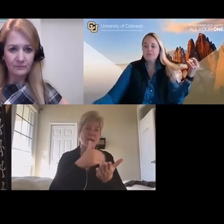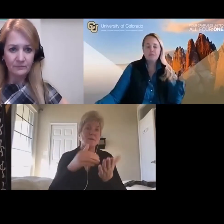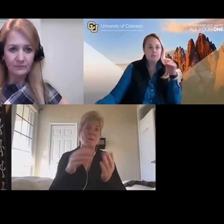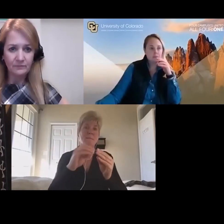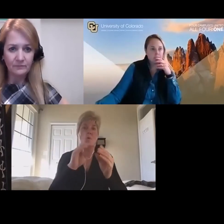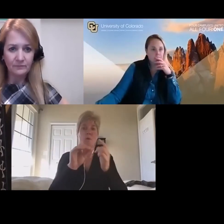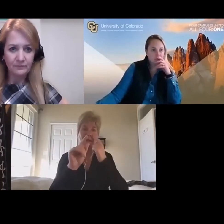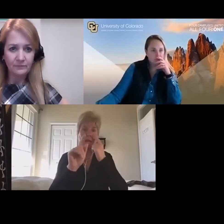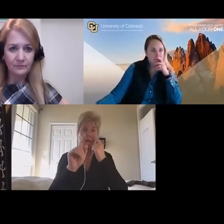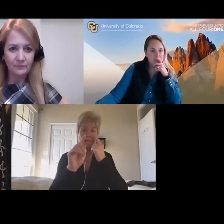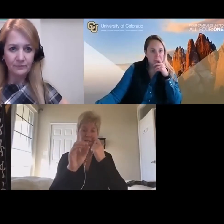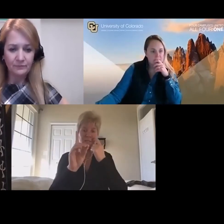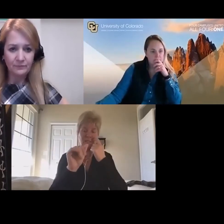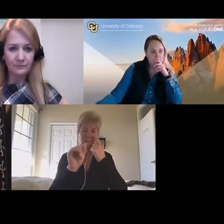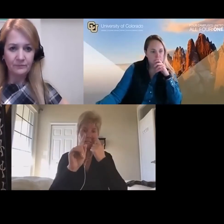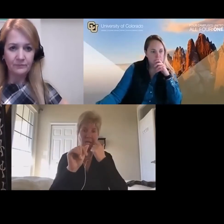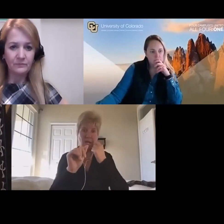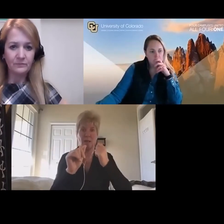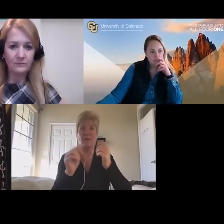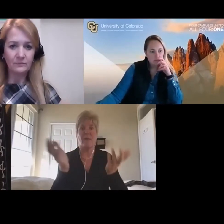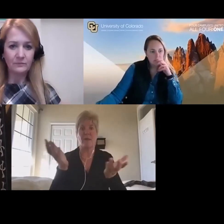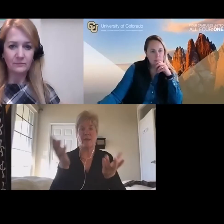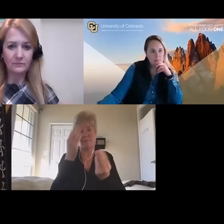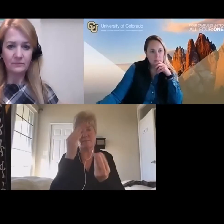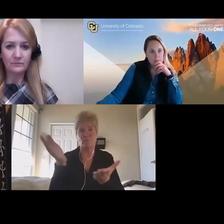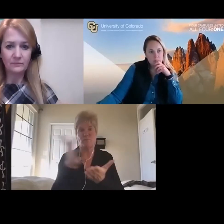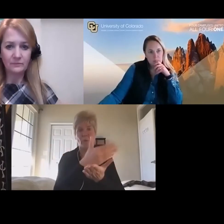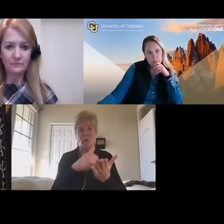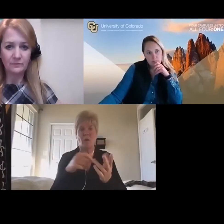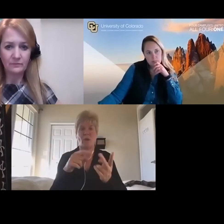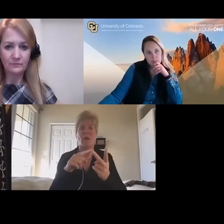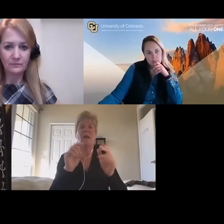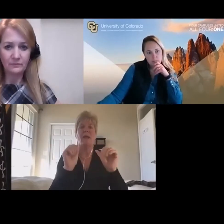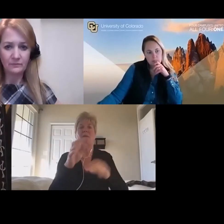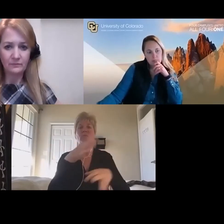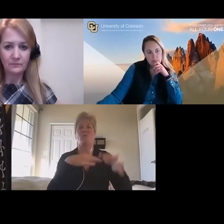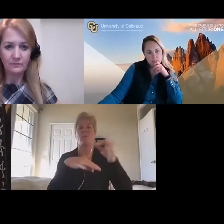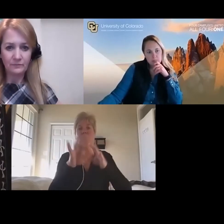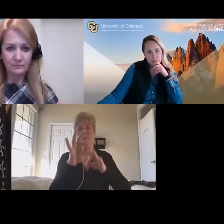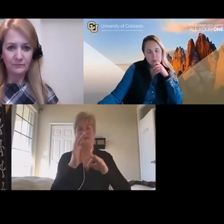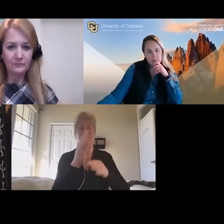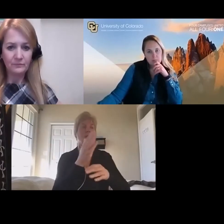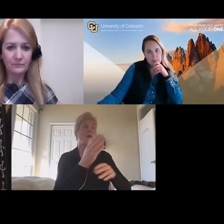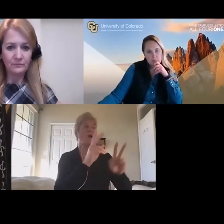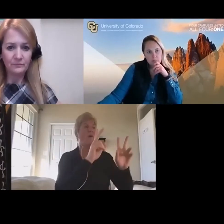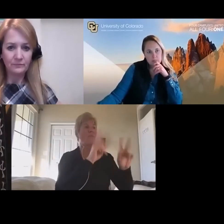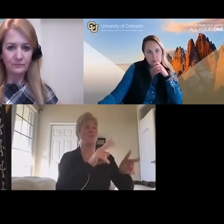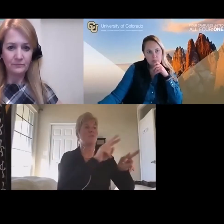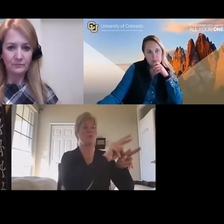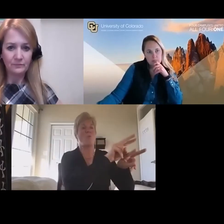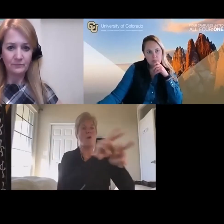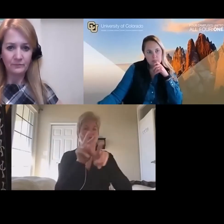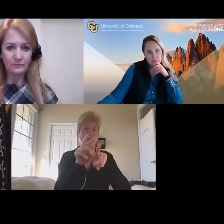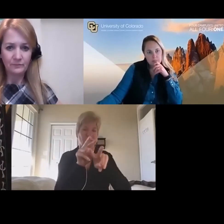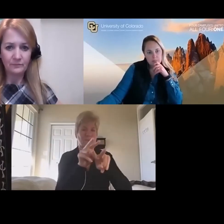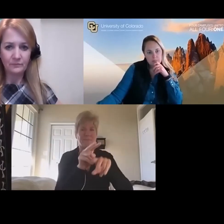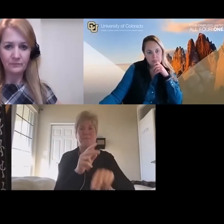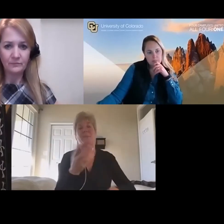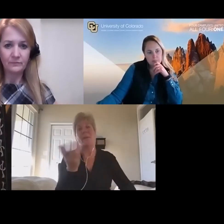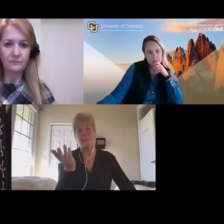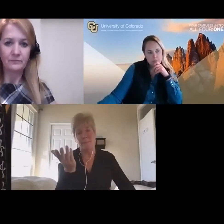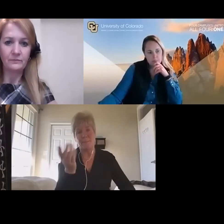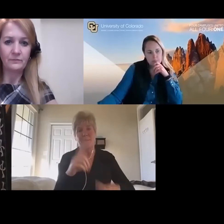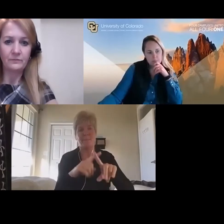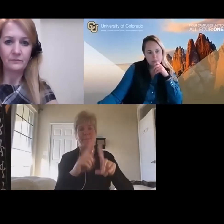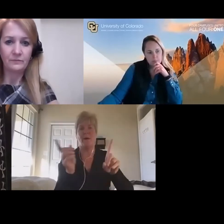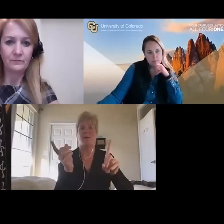It's being used to replace some of the supervision that usually happens. Of course, the determination of whether